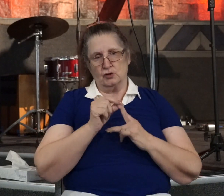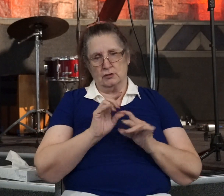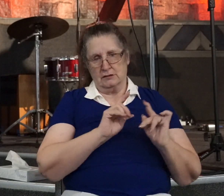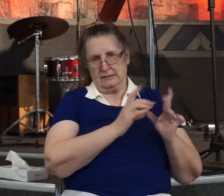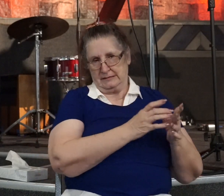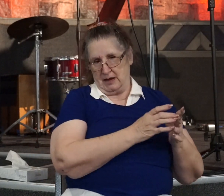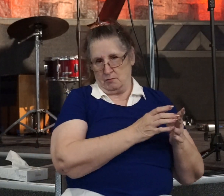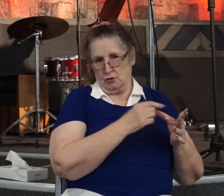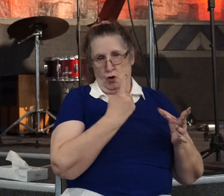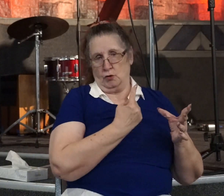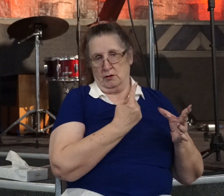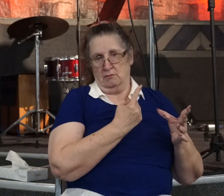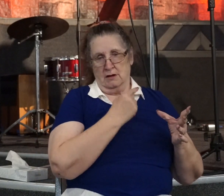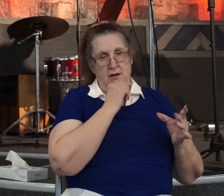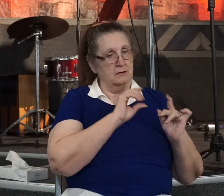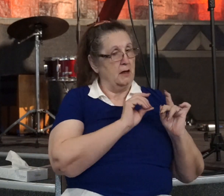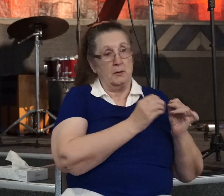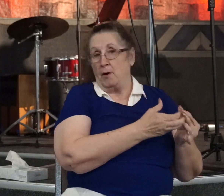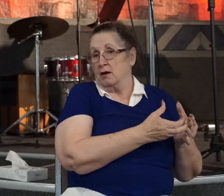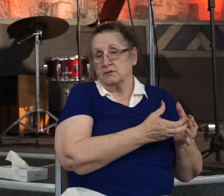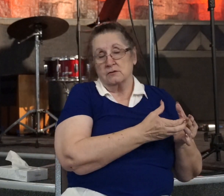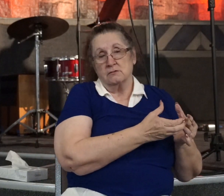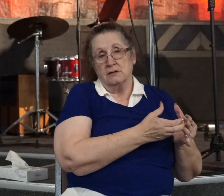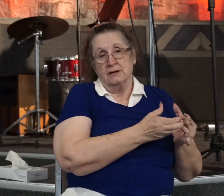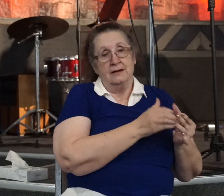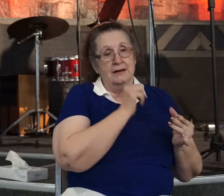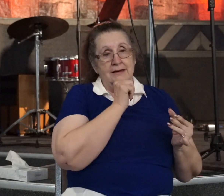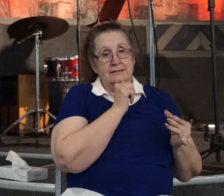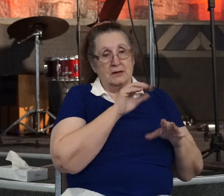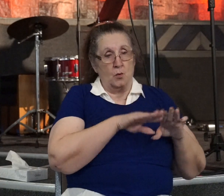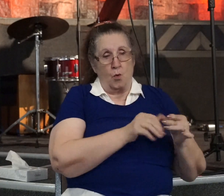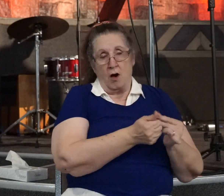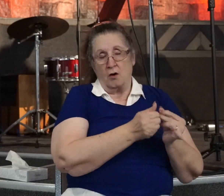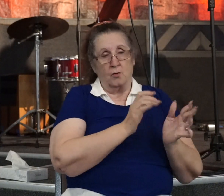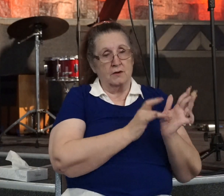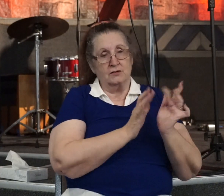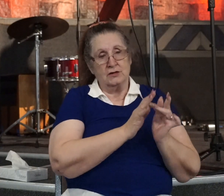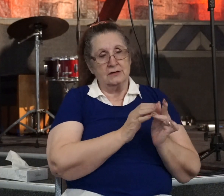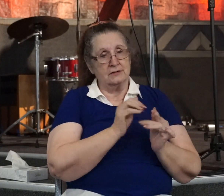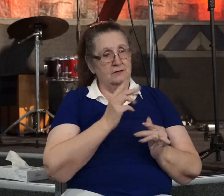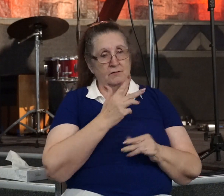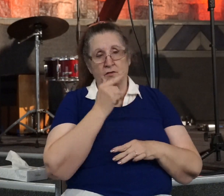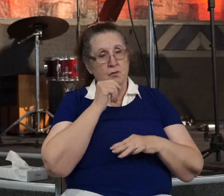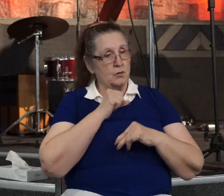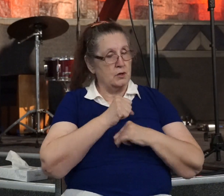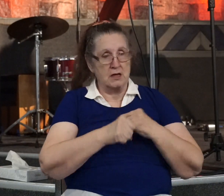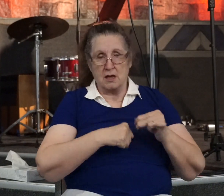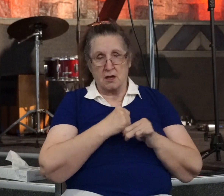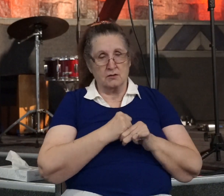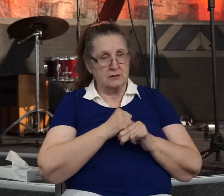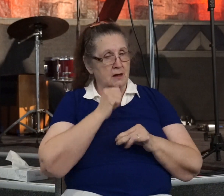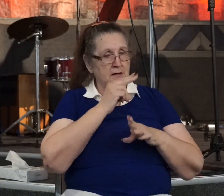he wasn't an apostle he didn't walk with Jesus for those years he wasn't abused at Pentecost